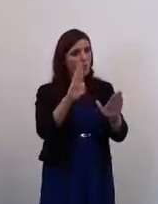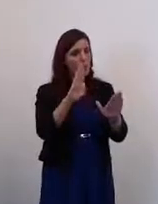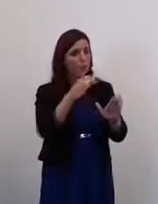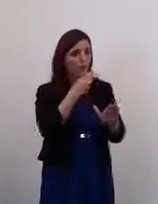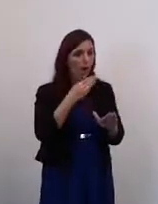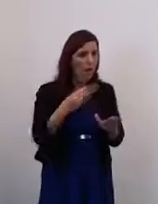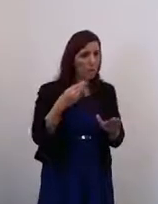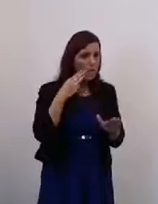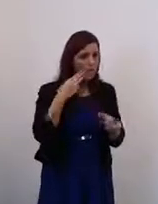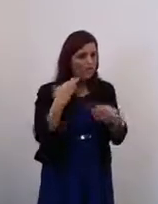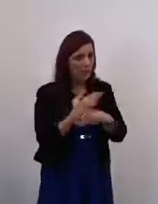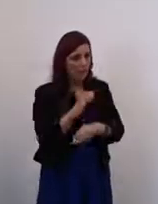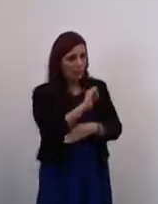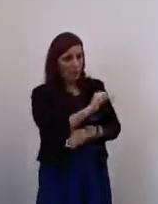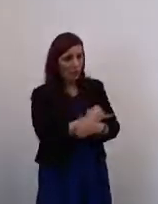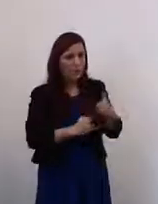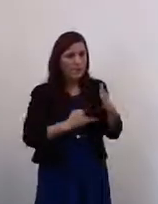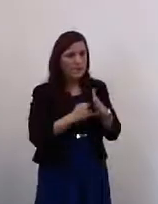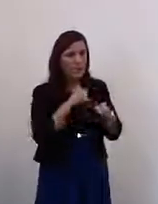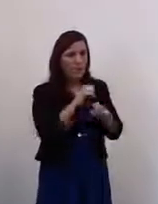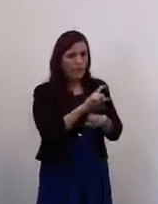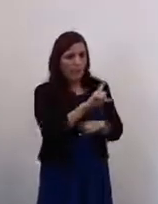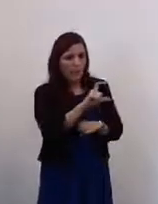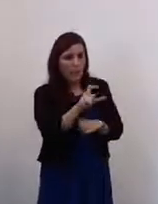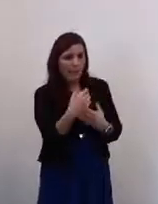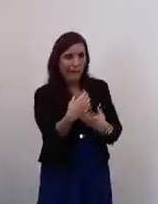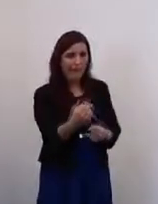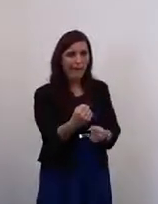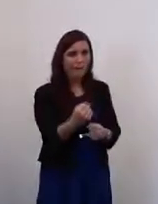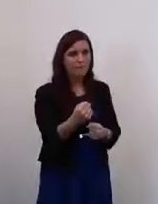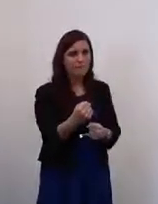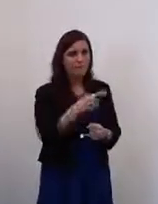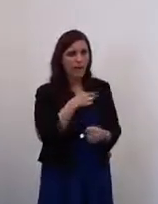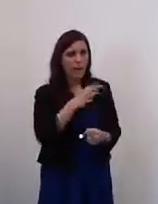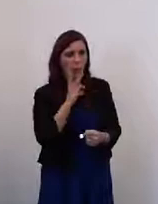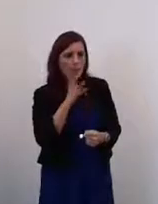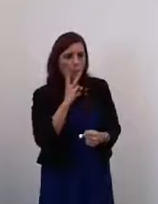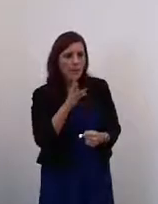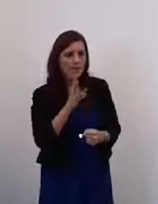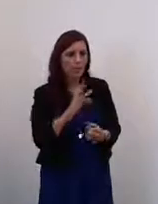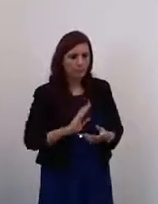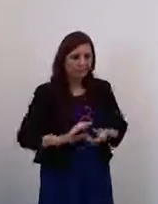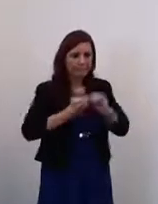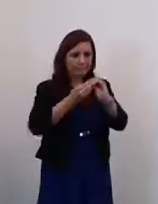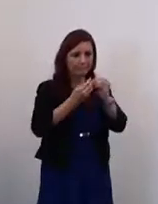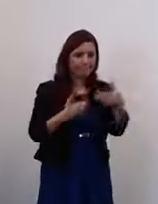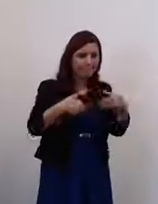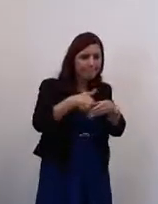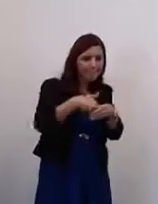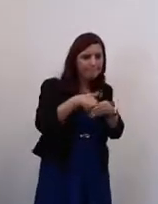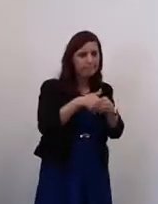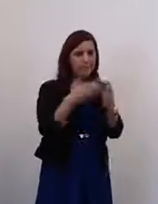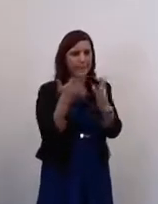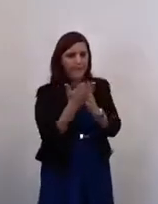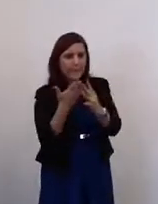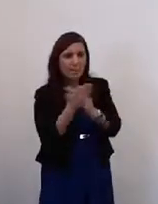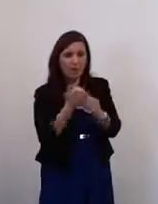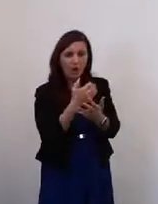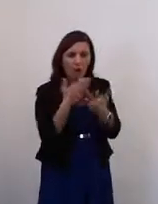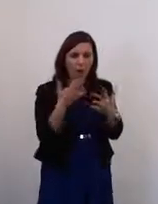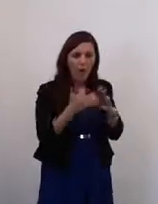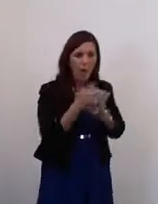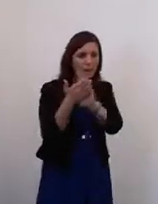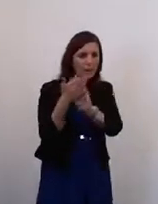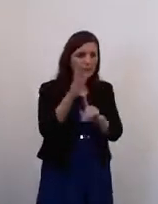commitment that the council has to really look at accessibility in all of their venues and